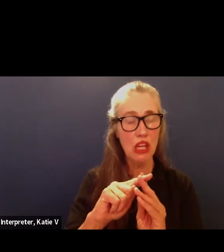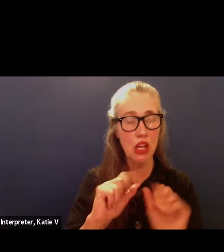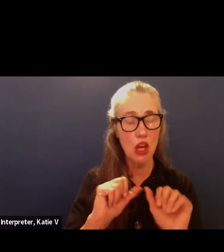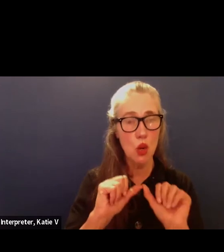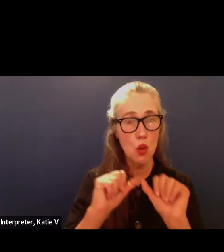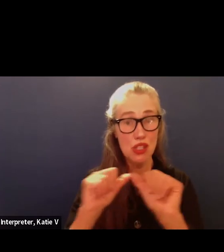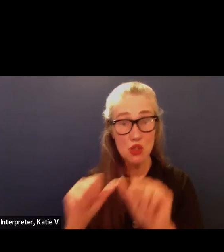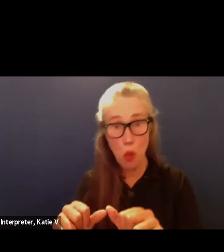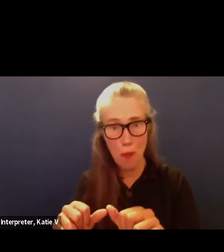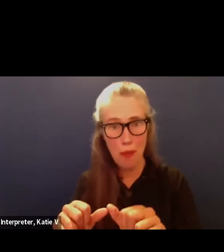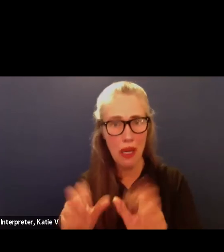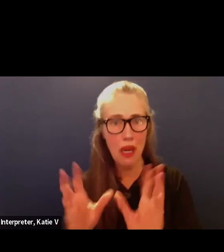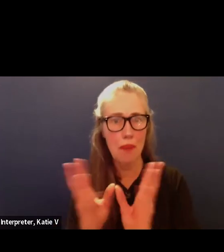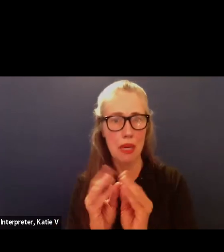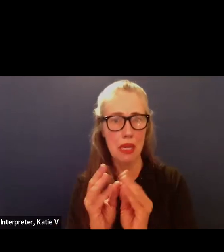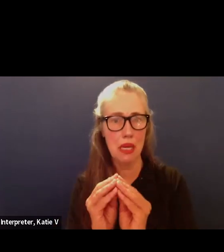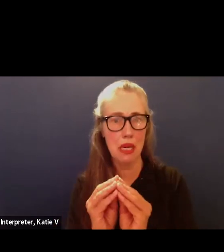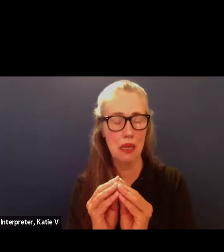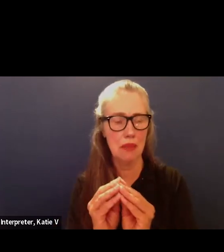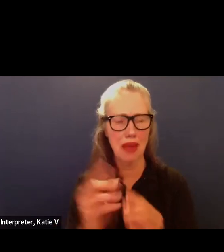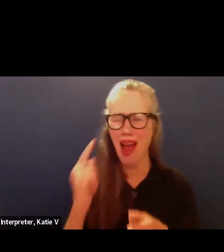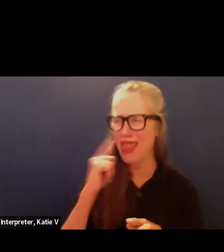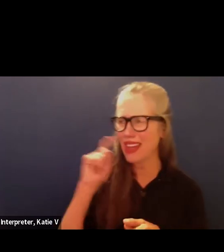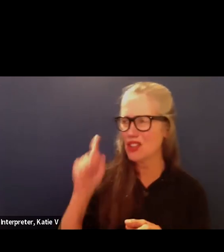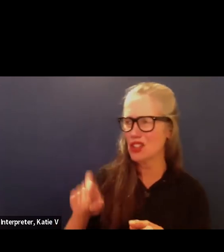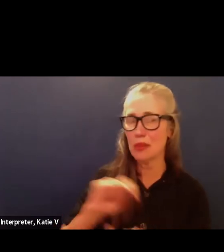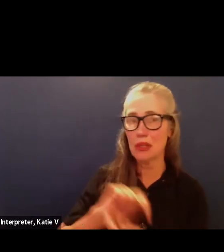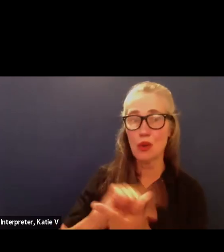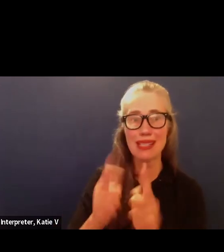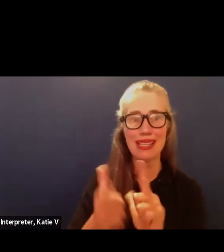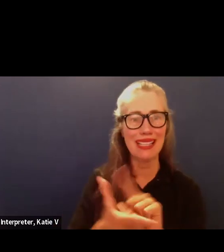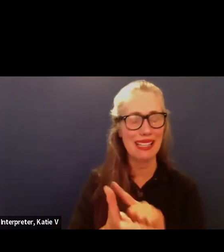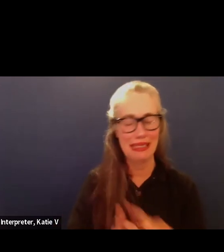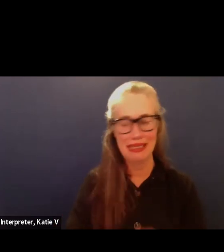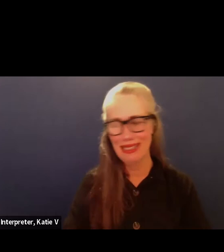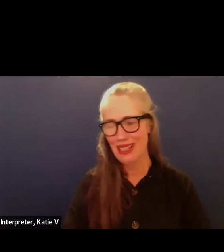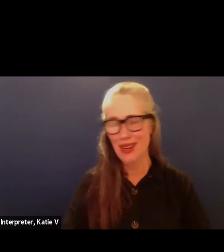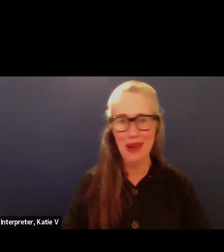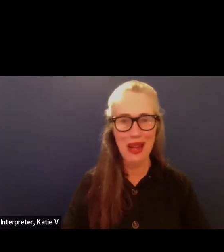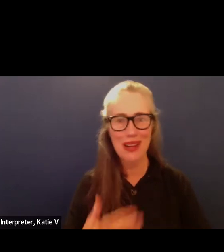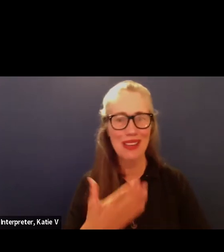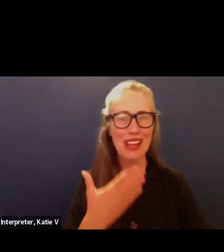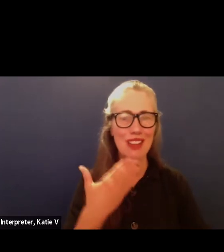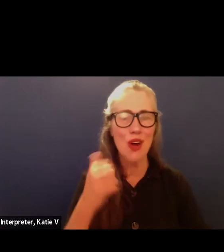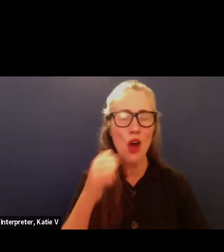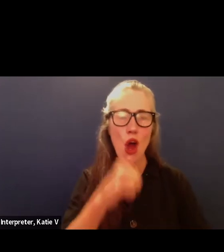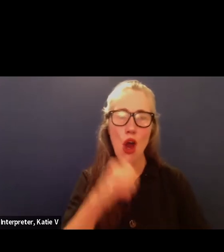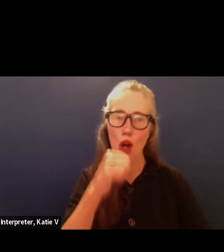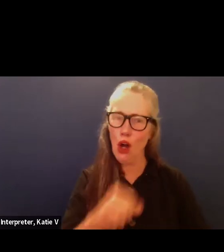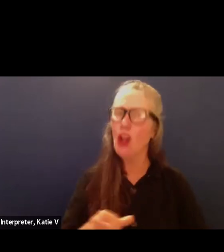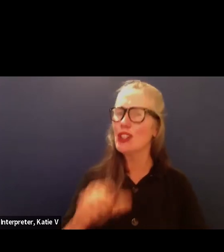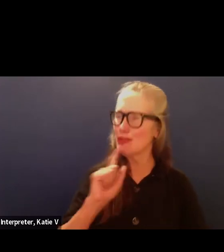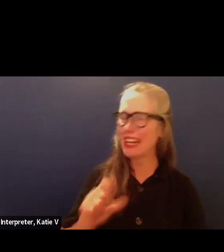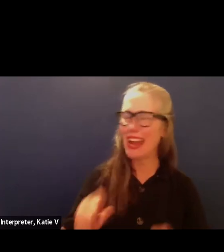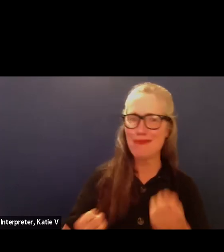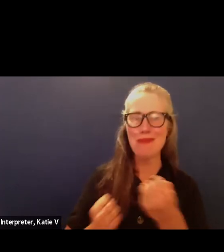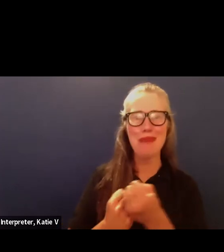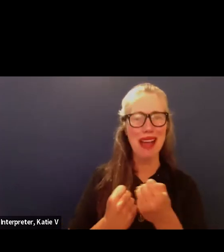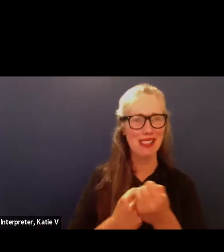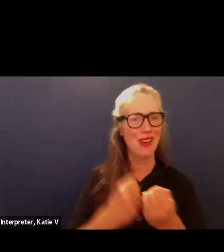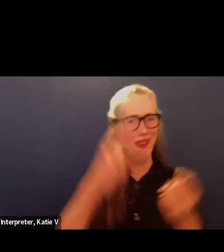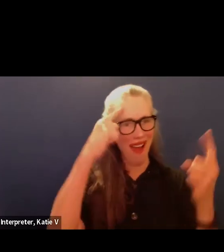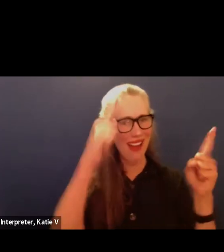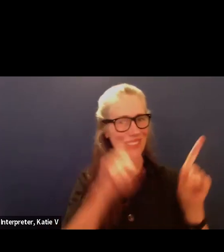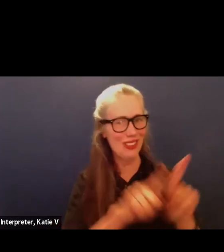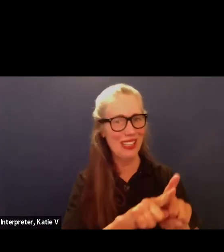be translated okay so you know that's the good part about you know having girls got your back okay so i'll go with that so now that we're